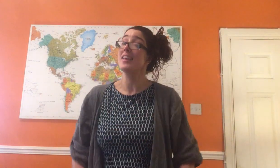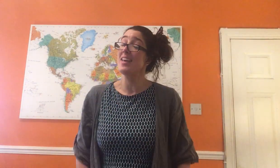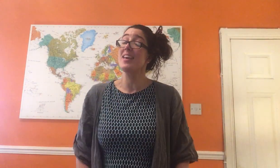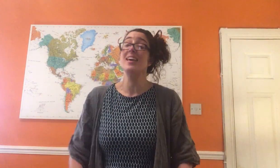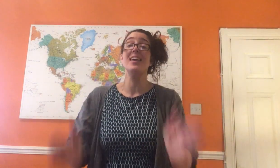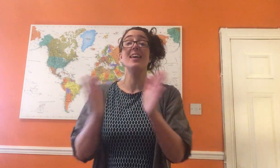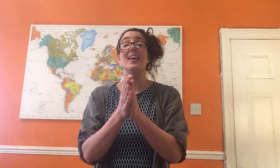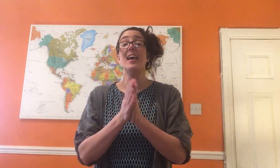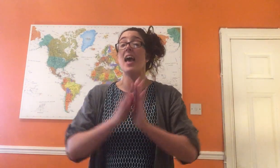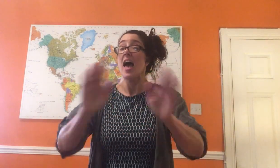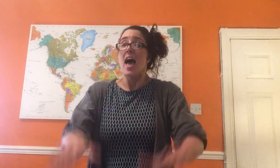here.